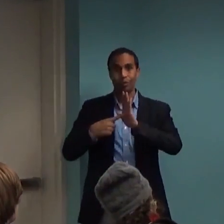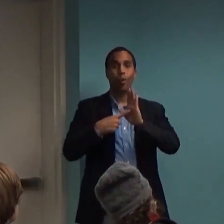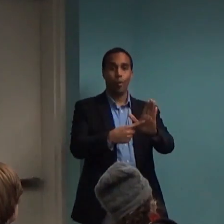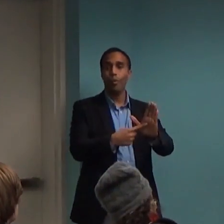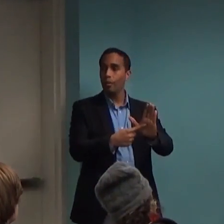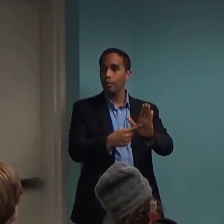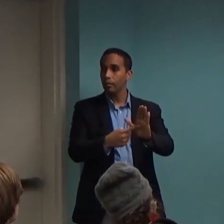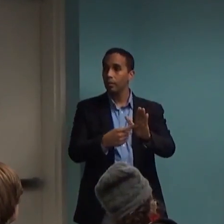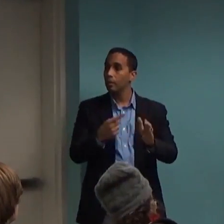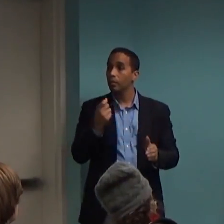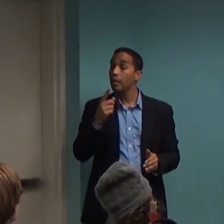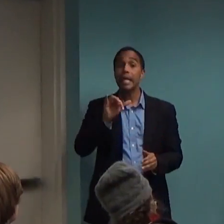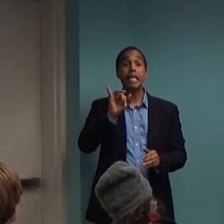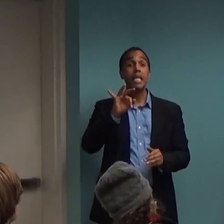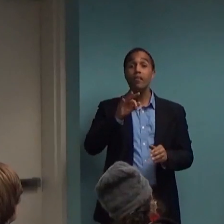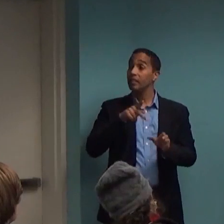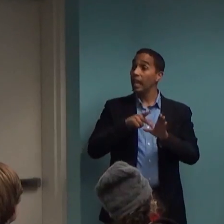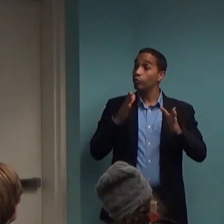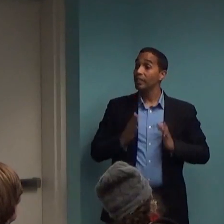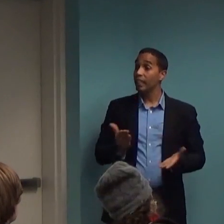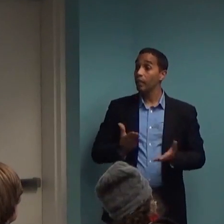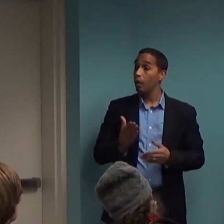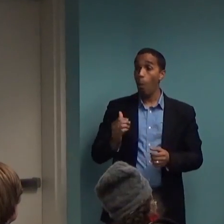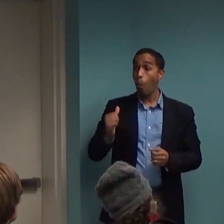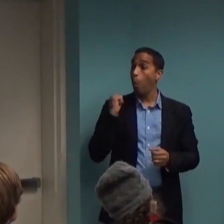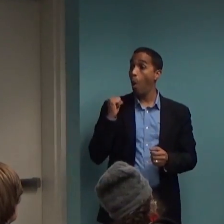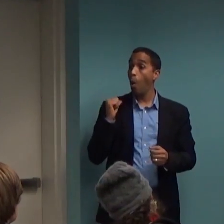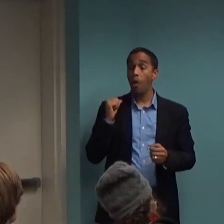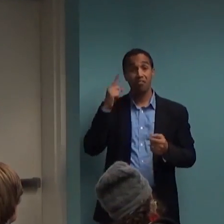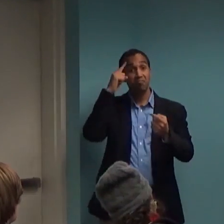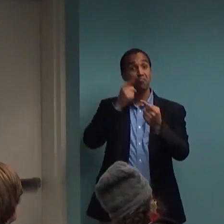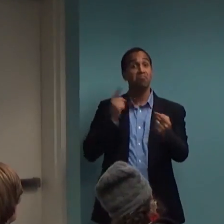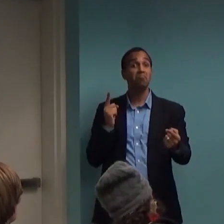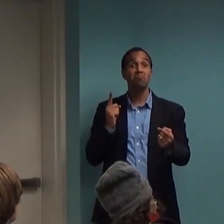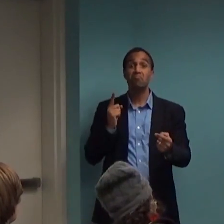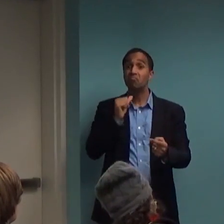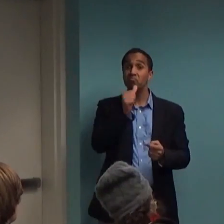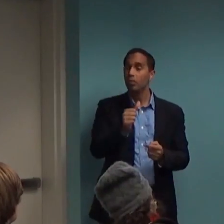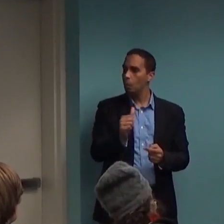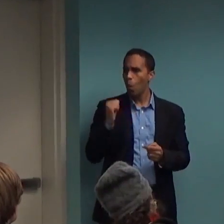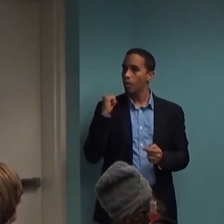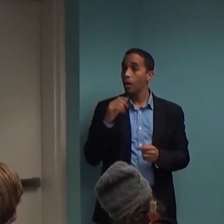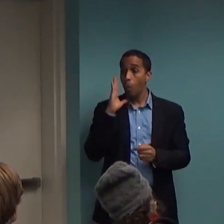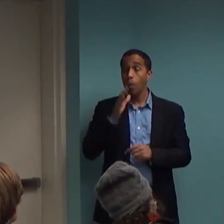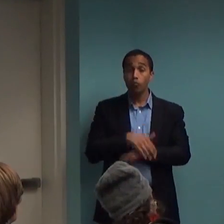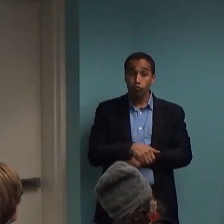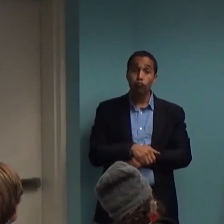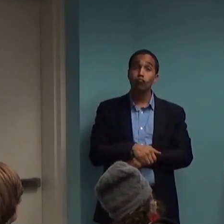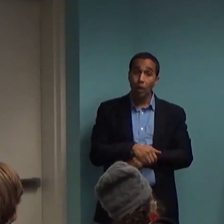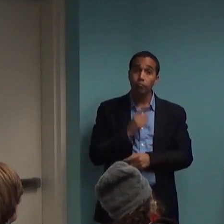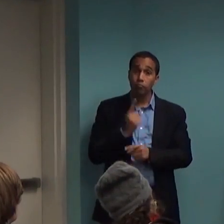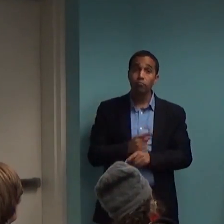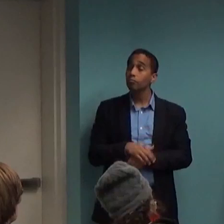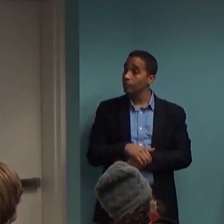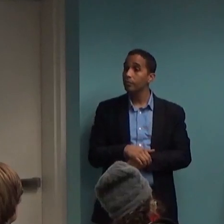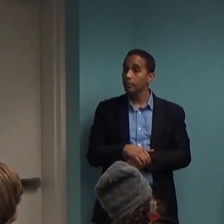controversial if there was psychiatry in the room here to comment, is that the effect for medication